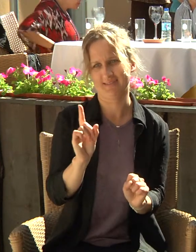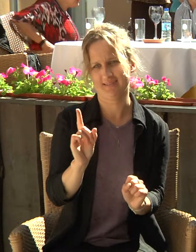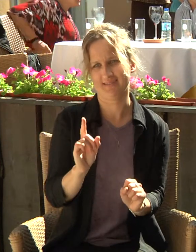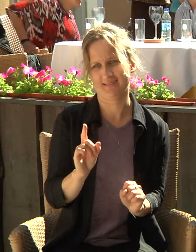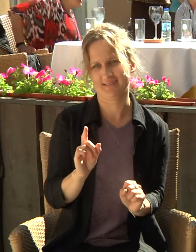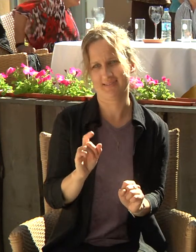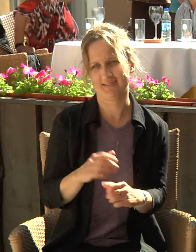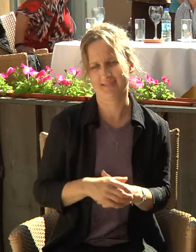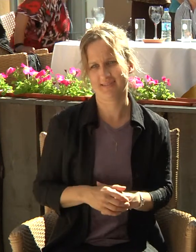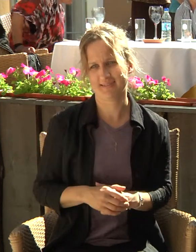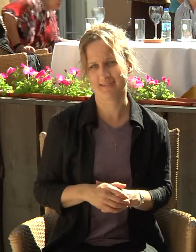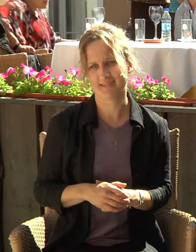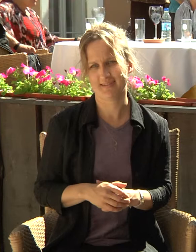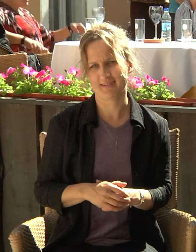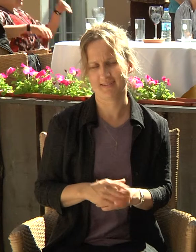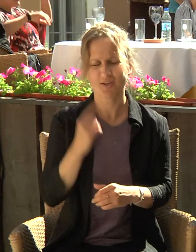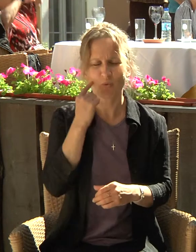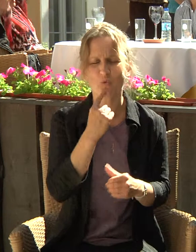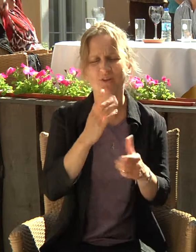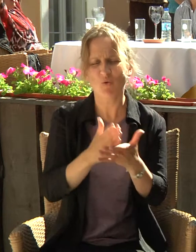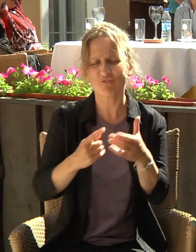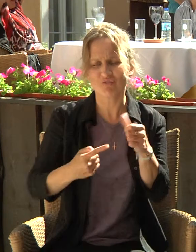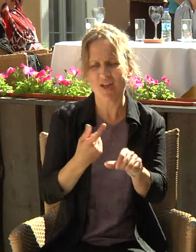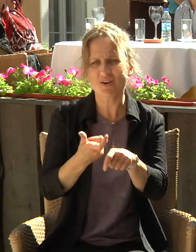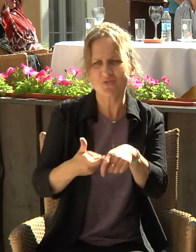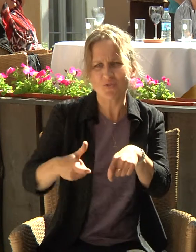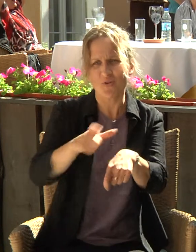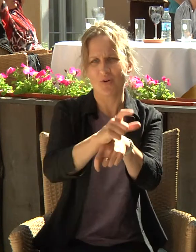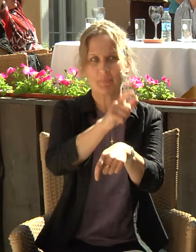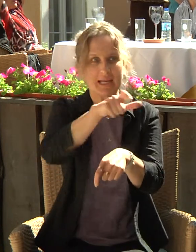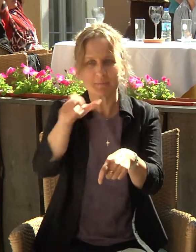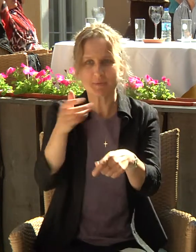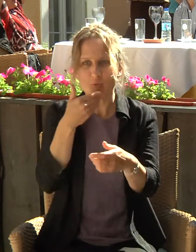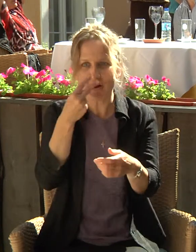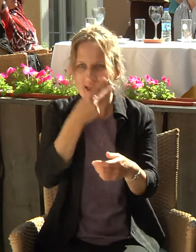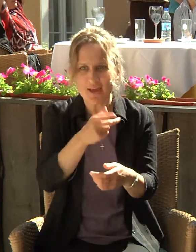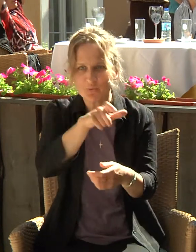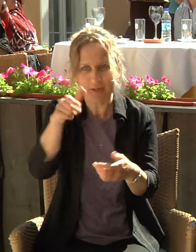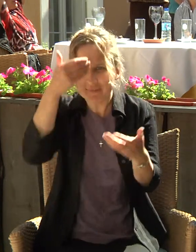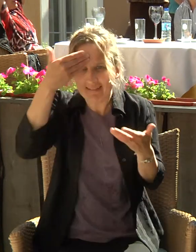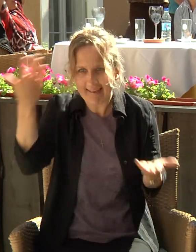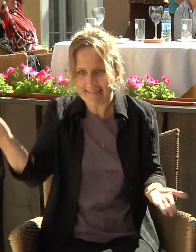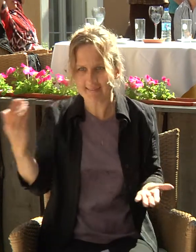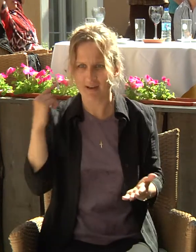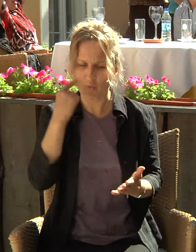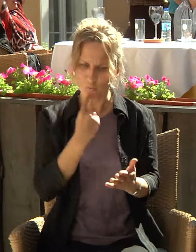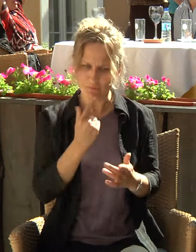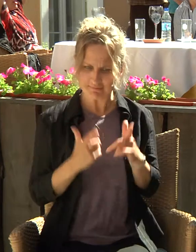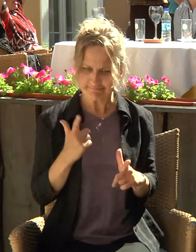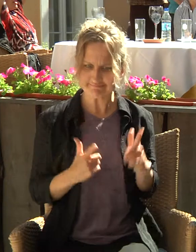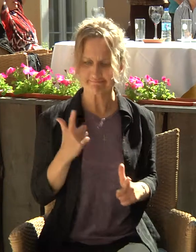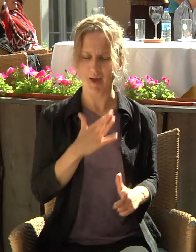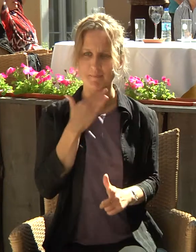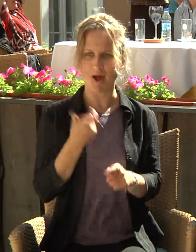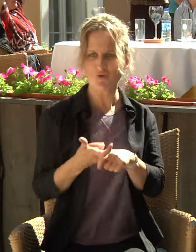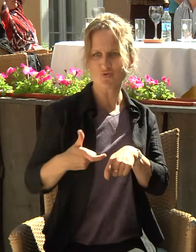And there are far more deaf people than people think, than people are aware of. So we